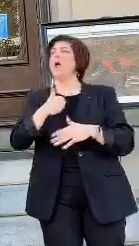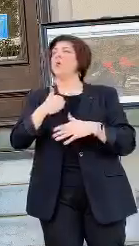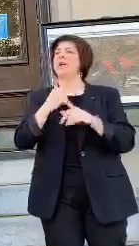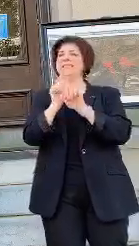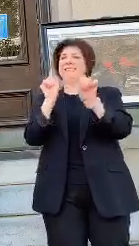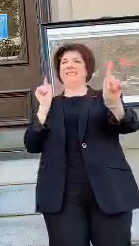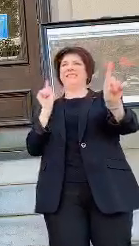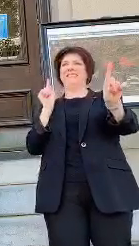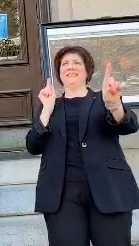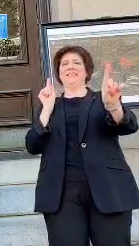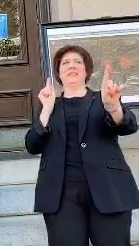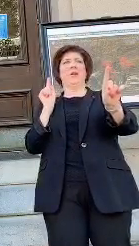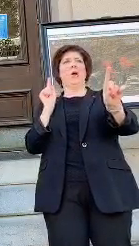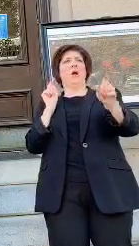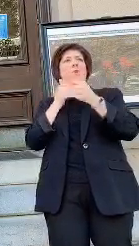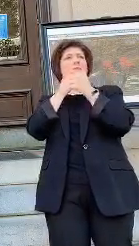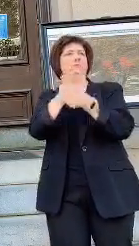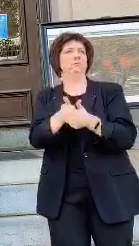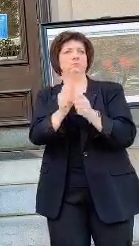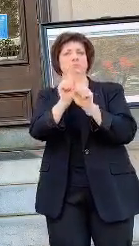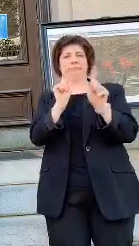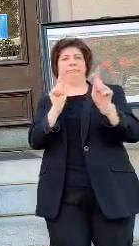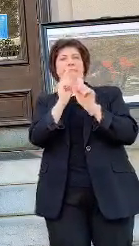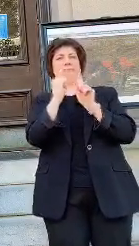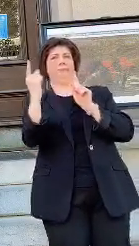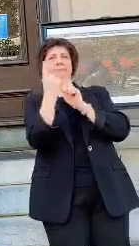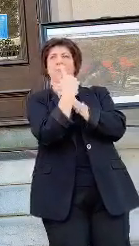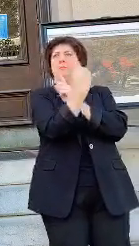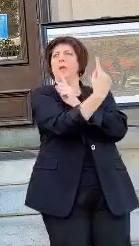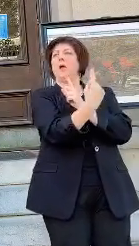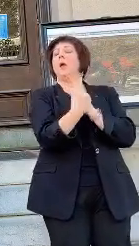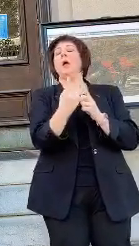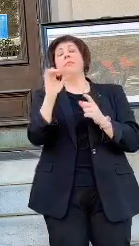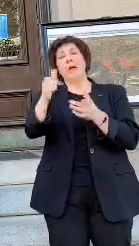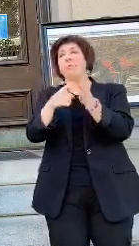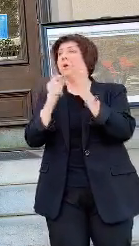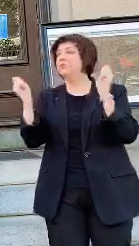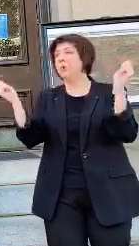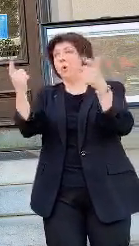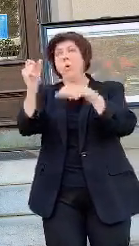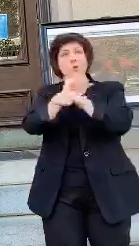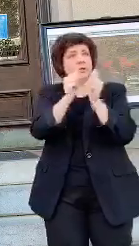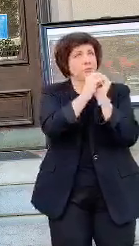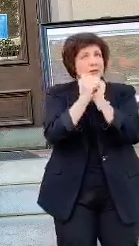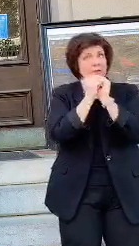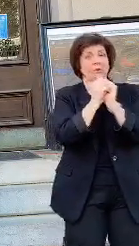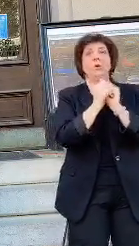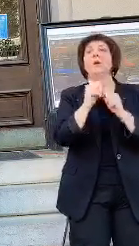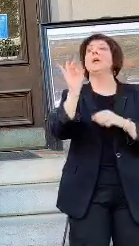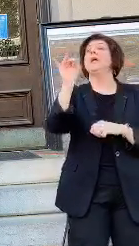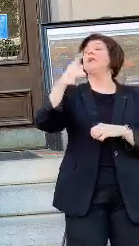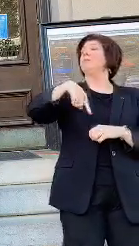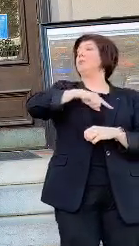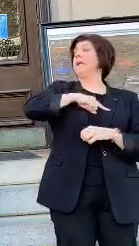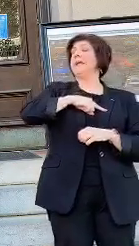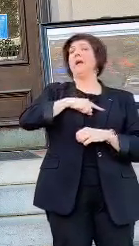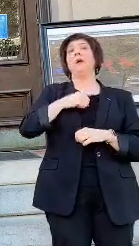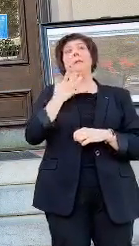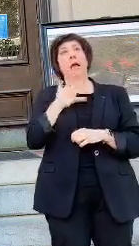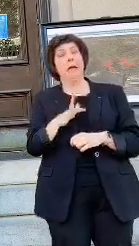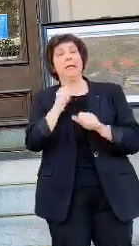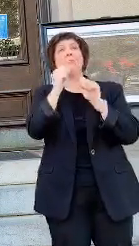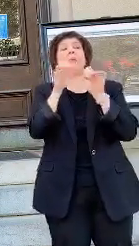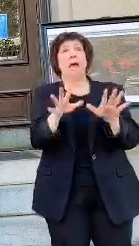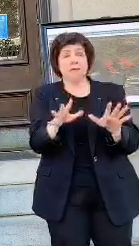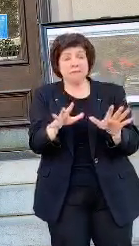distancing norms are adhered to. This is going to take our collective action. If we're lucky enough and